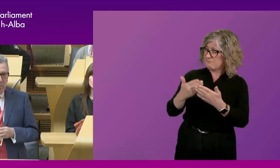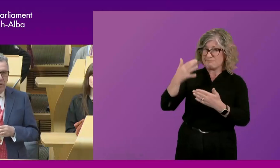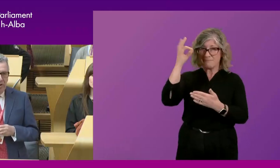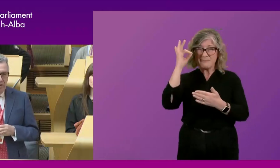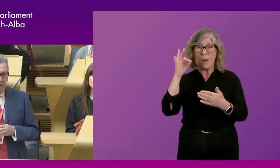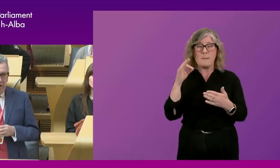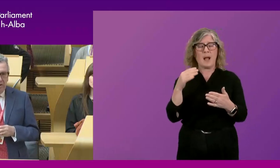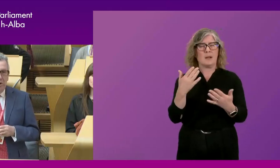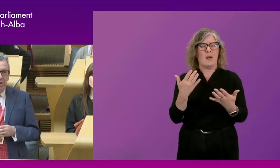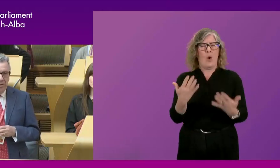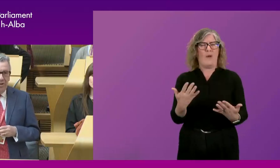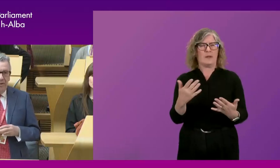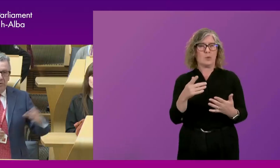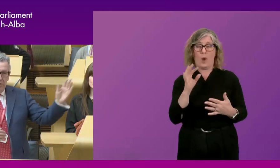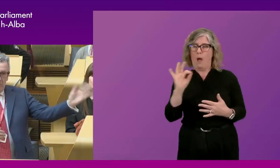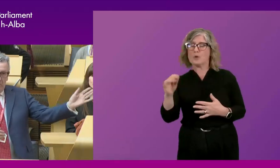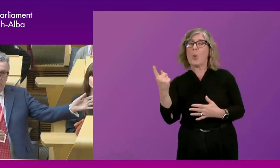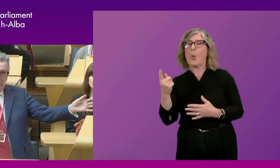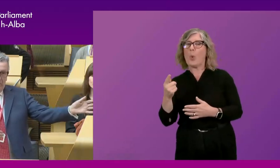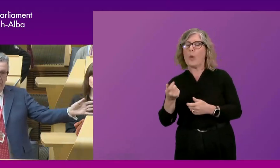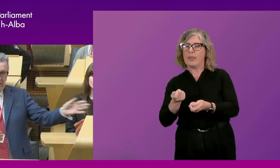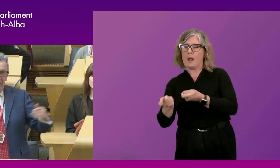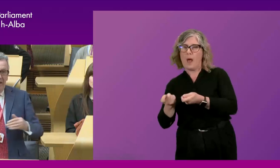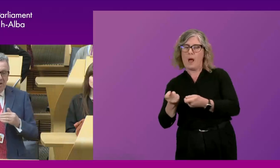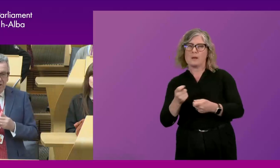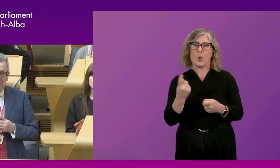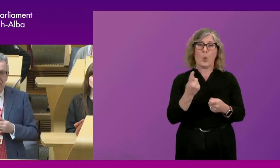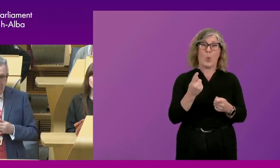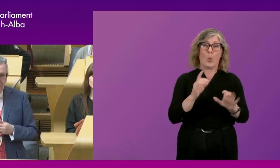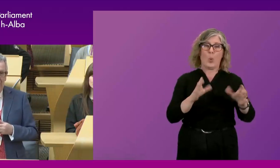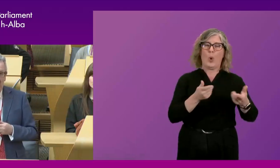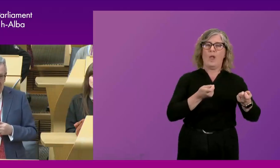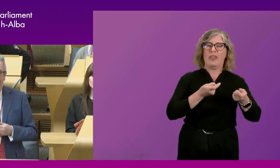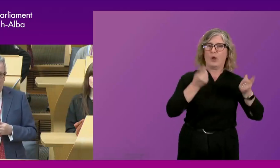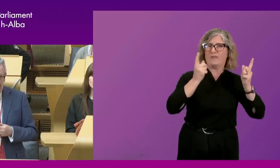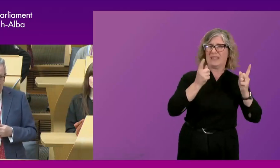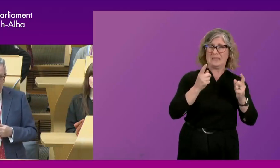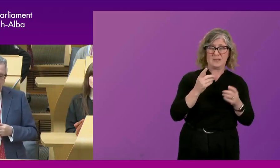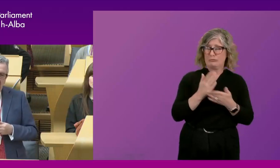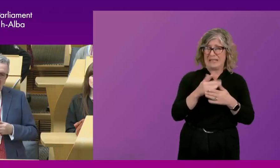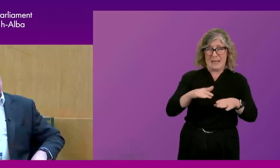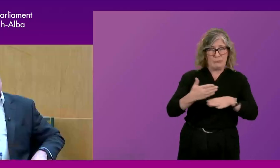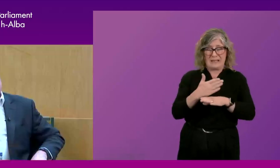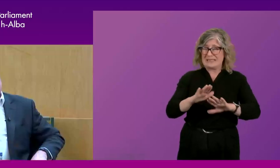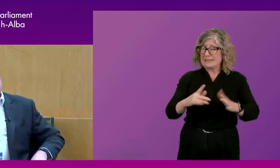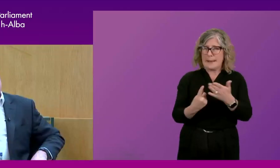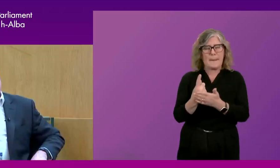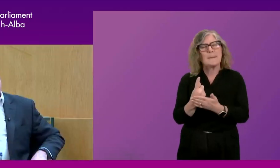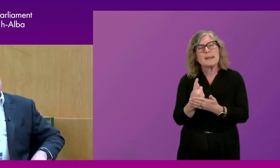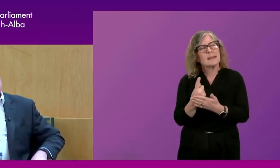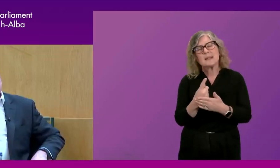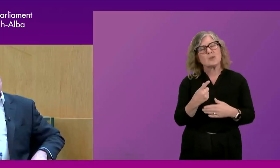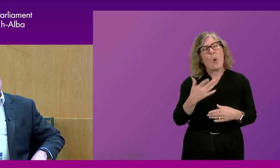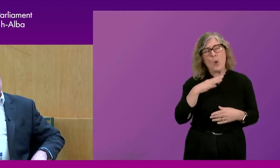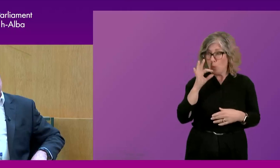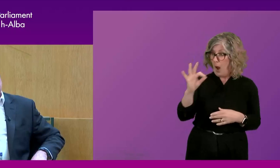that. If you ask the clerics and you ask the conveners, some of who are here today, it just doesn't happen, Jack, in practice. So I'd like to ask you